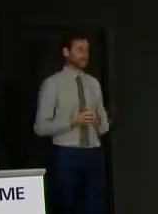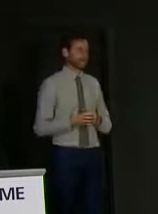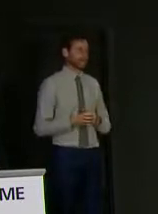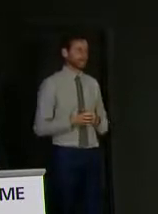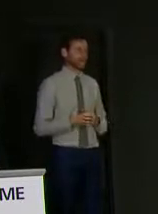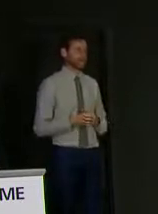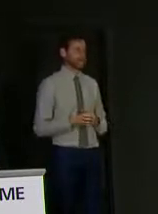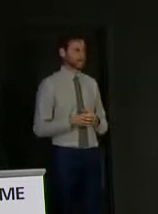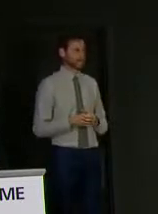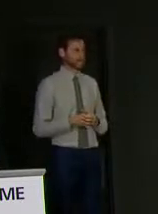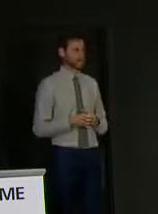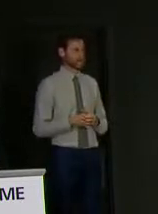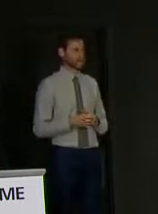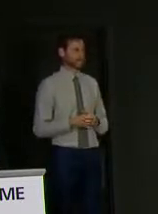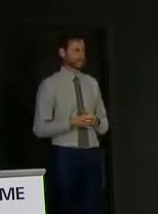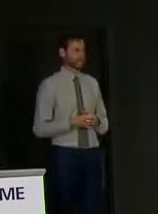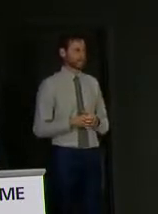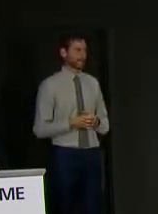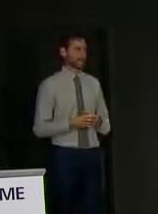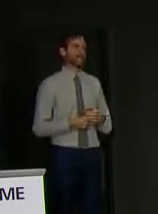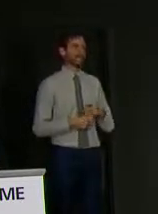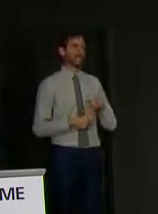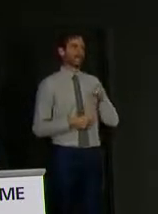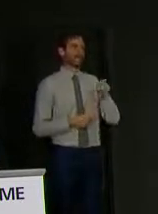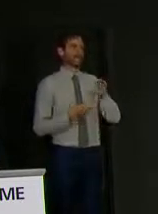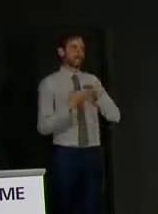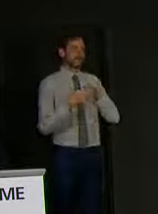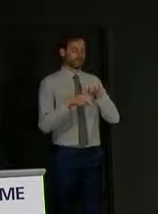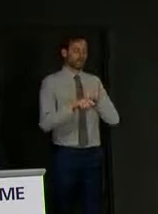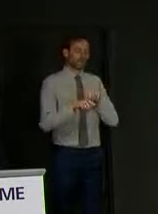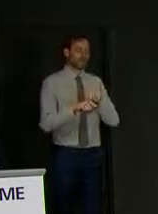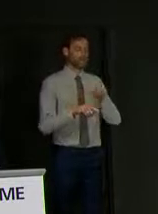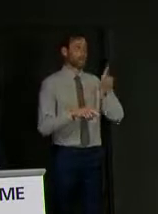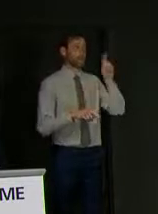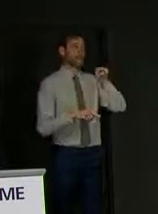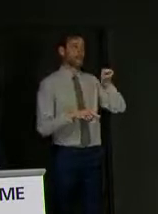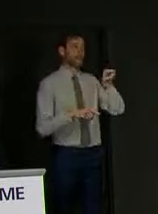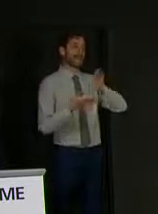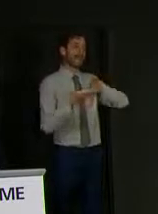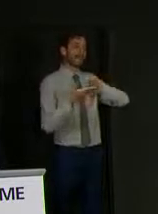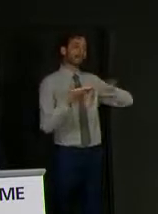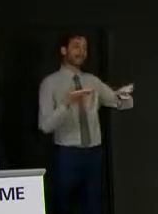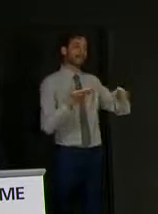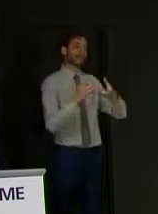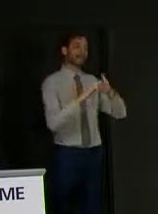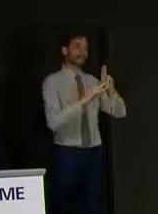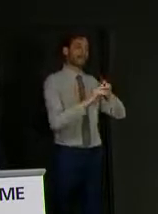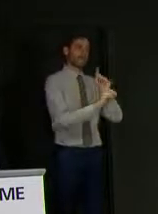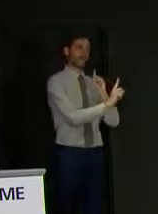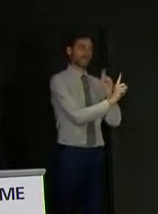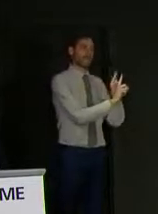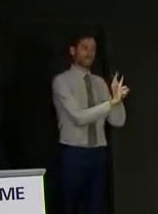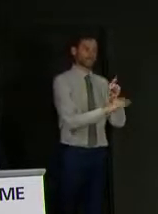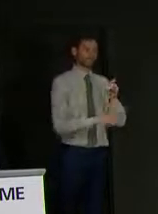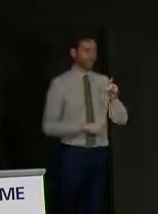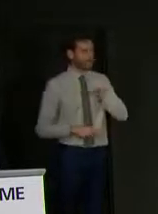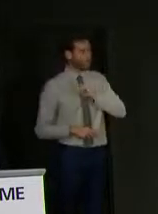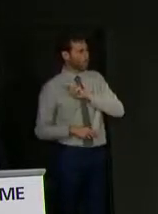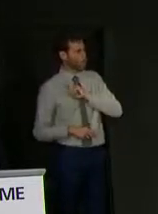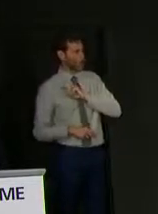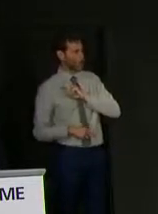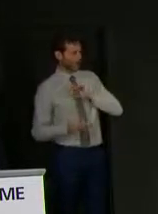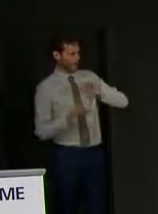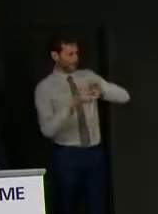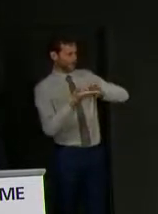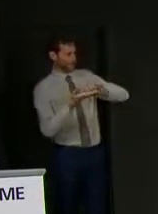Not as tracers, exempt as being identified as contacts. Again, I'm not sure why anybody would be exempt from being identified as